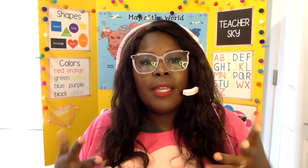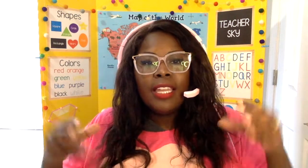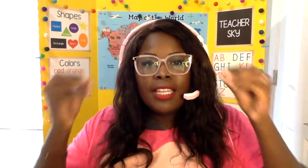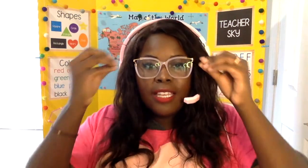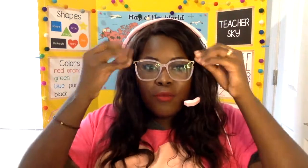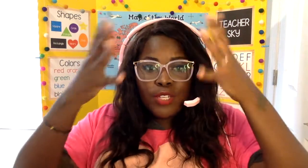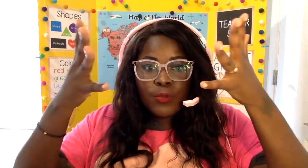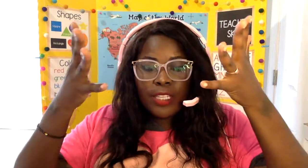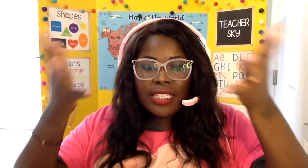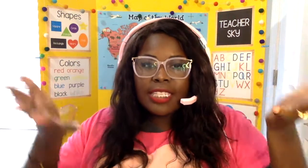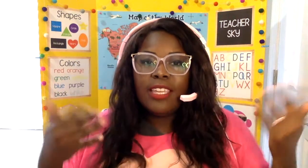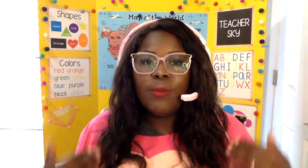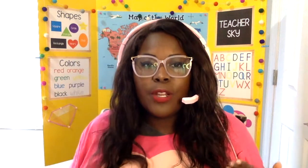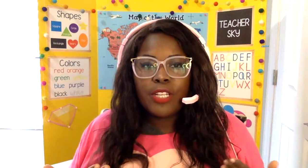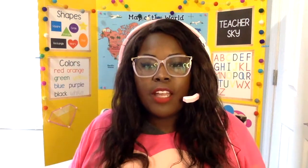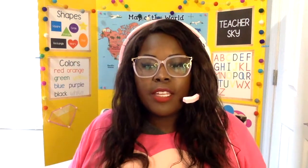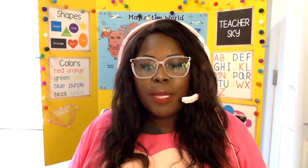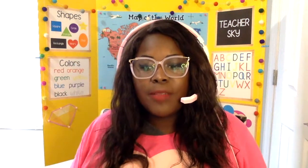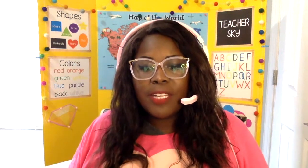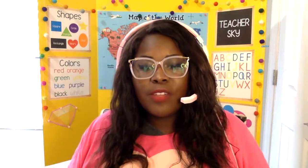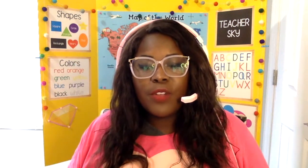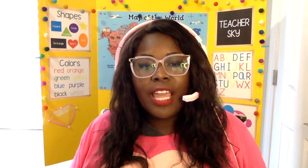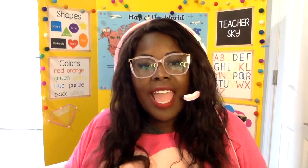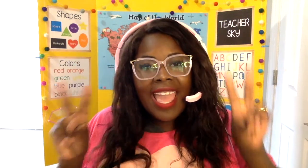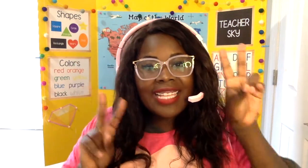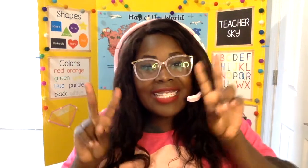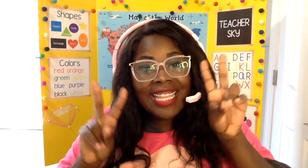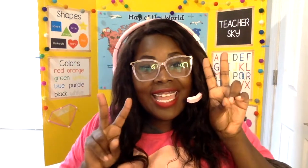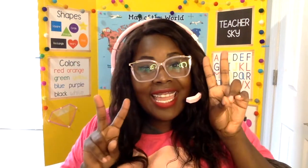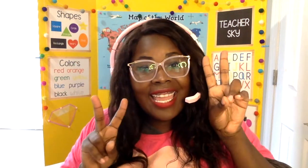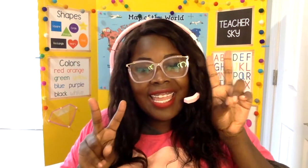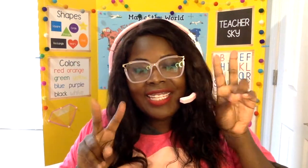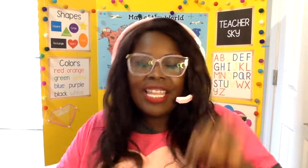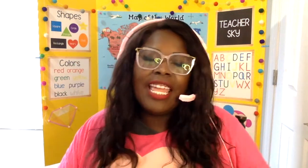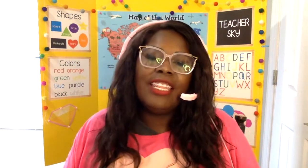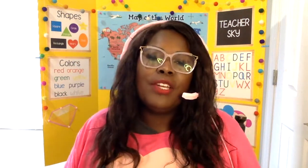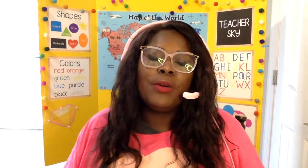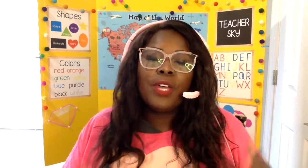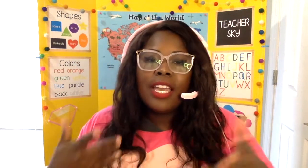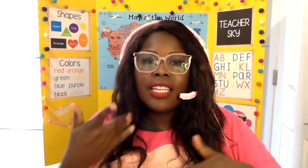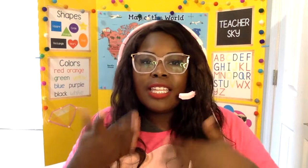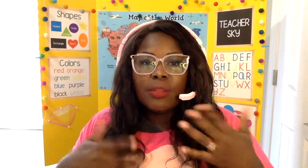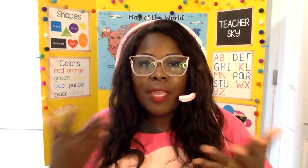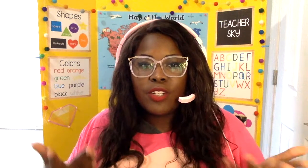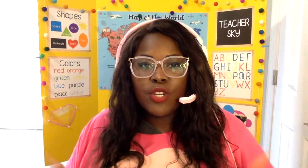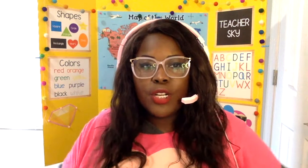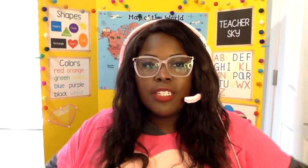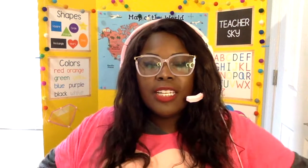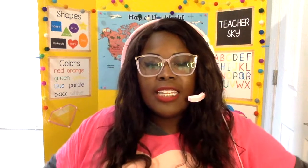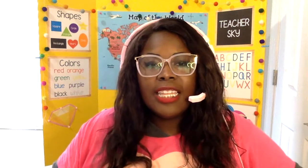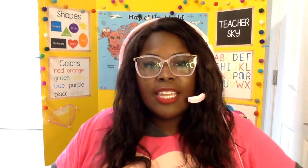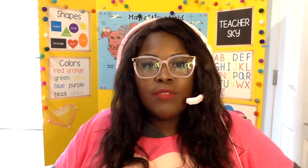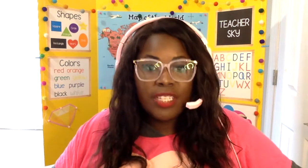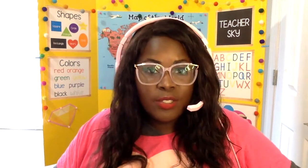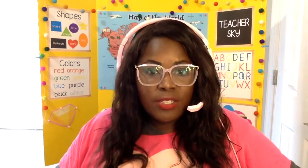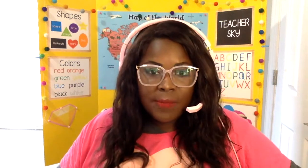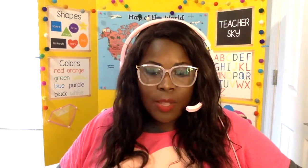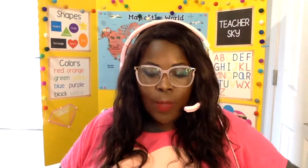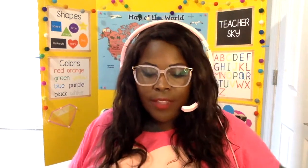visually see what you're talking about especially if you're like excellent and they'll get the picture that they've done something well